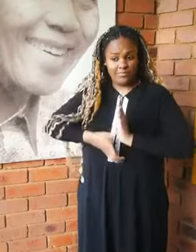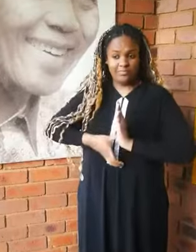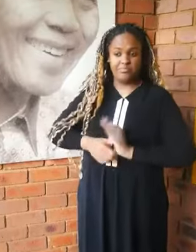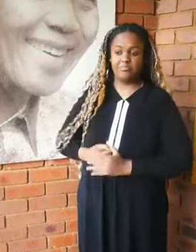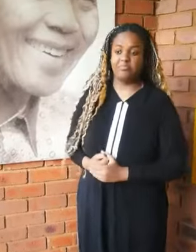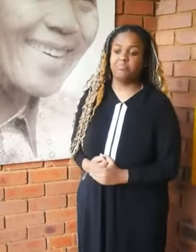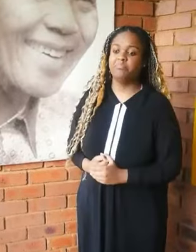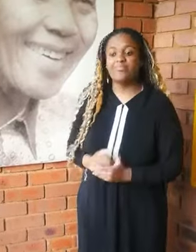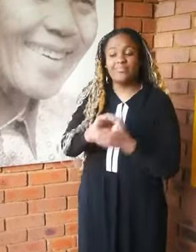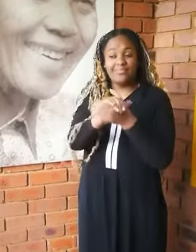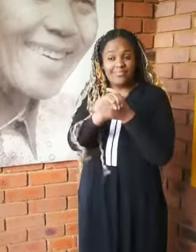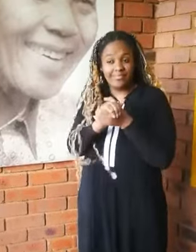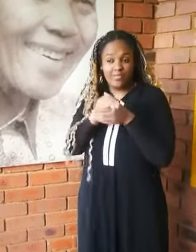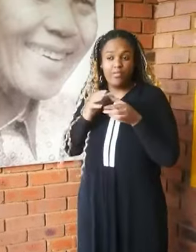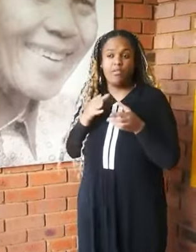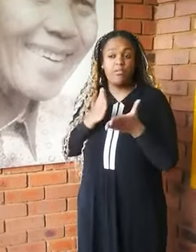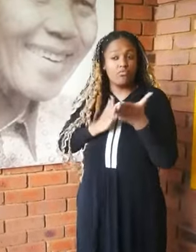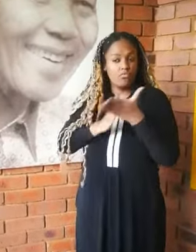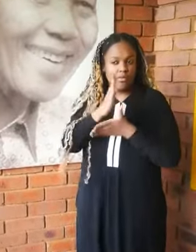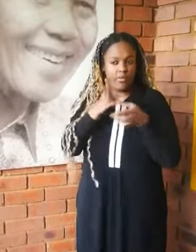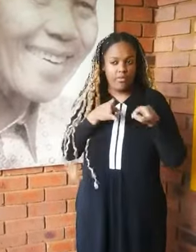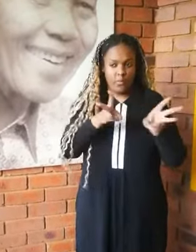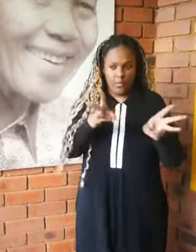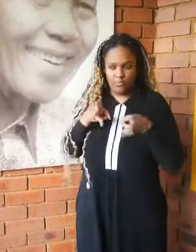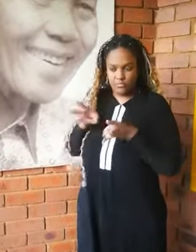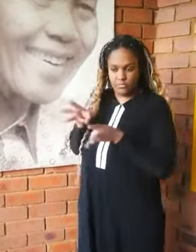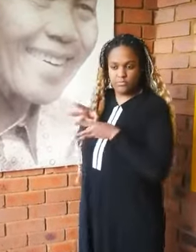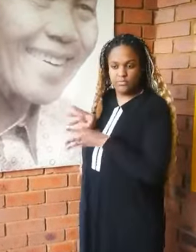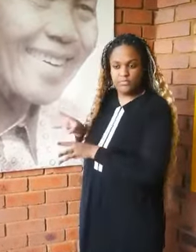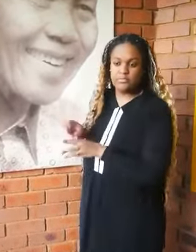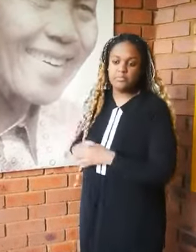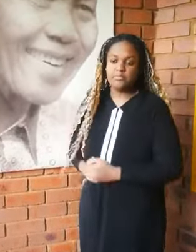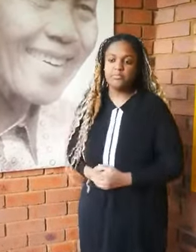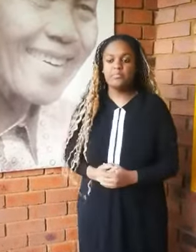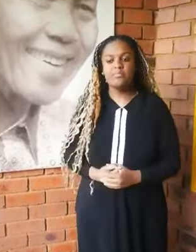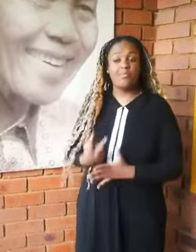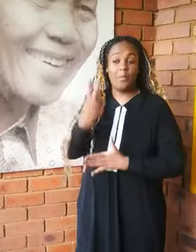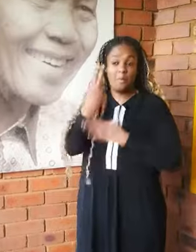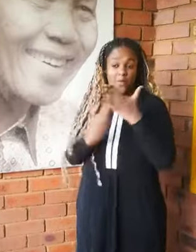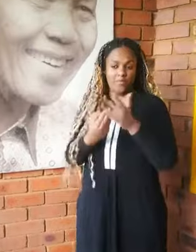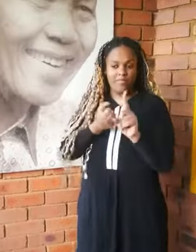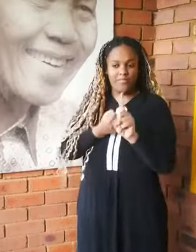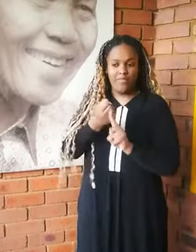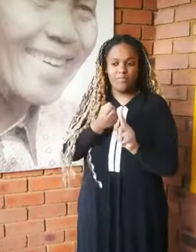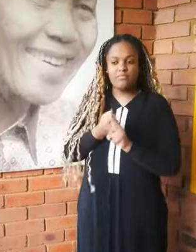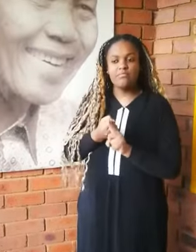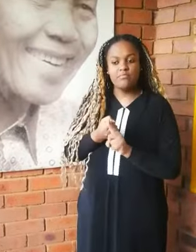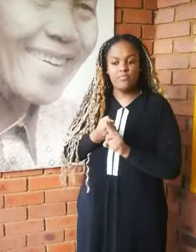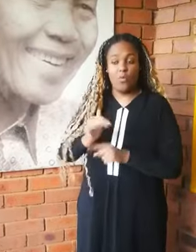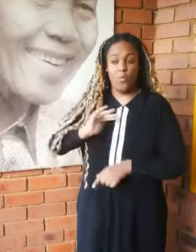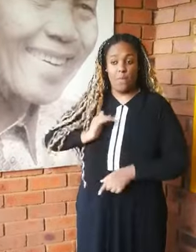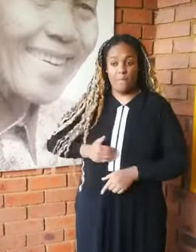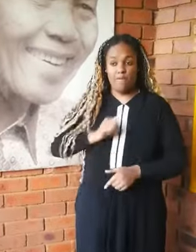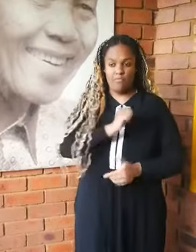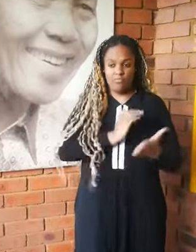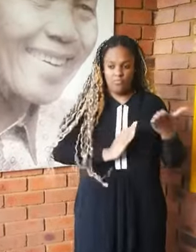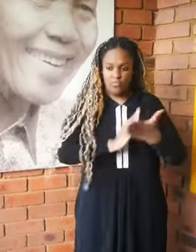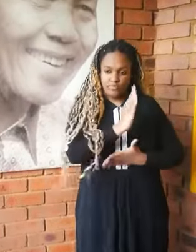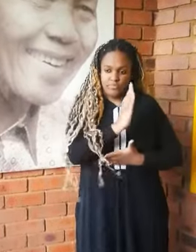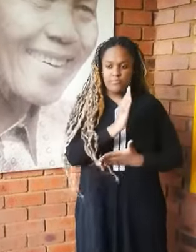For too long, the specific needs of women with disabilities have been invisible, both to the advocates